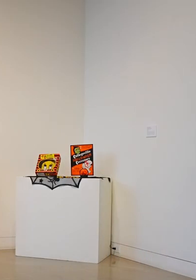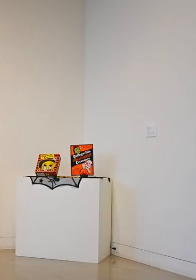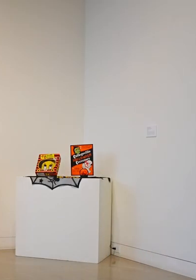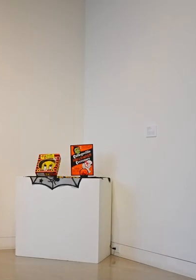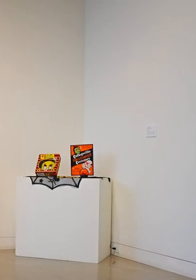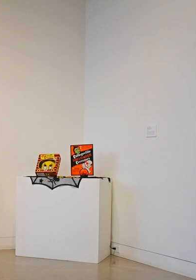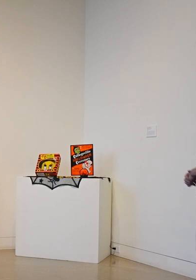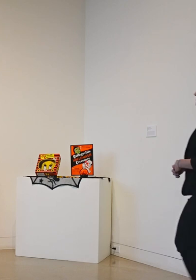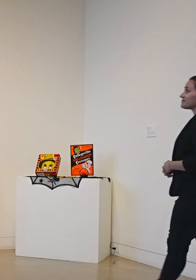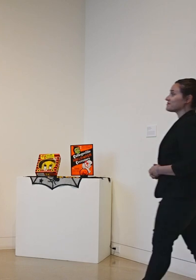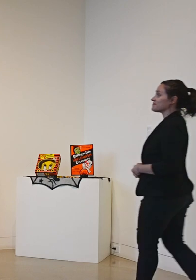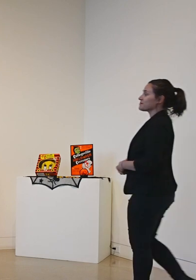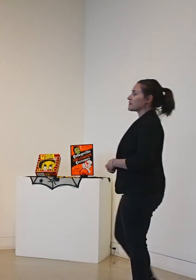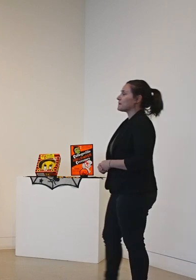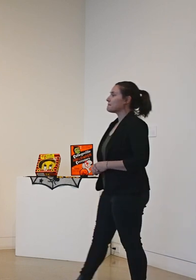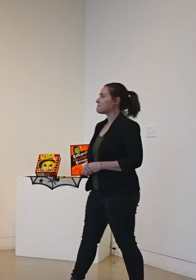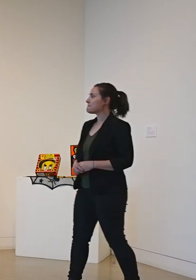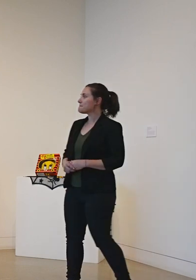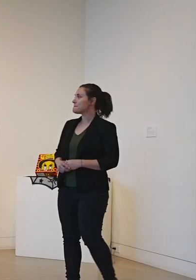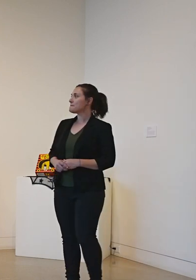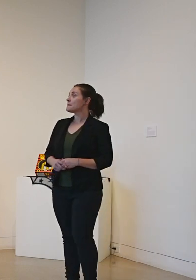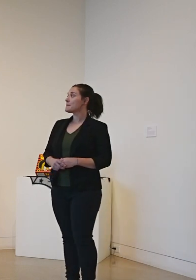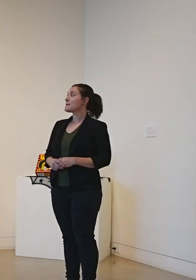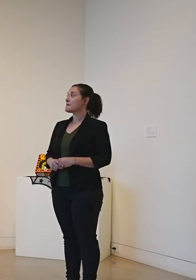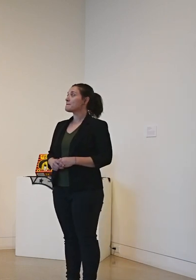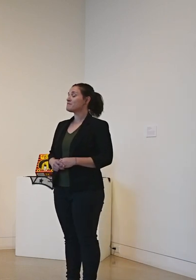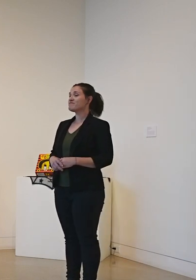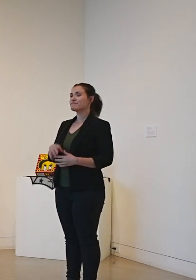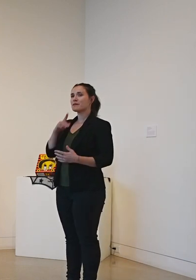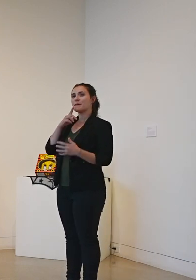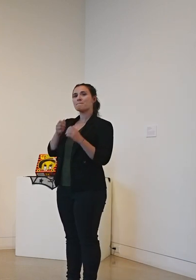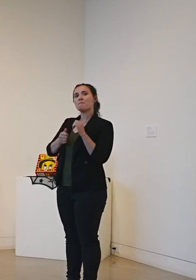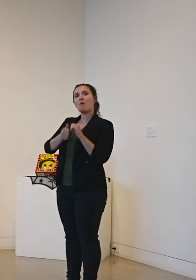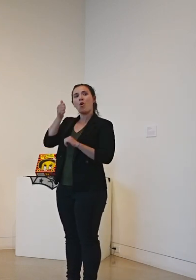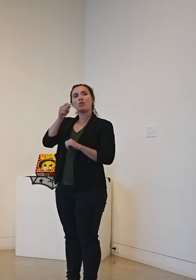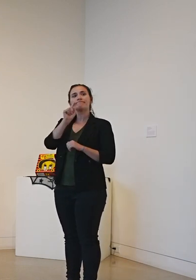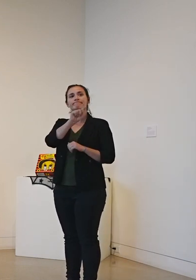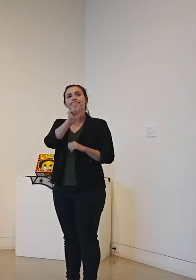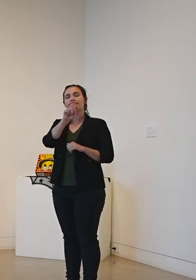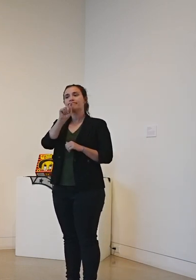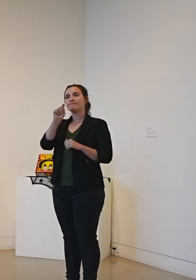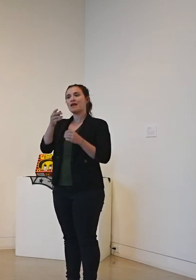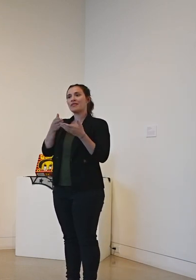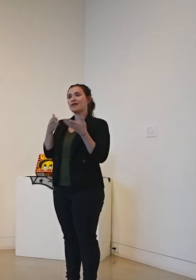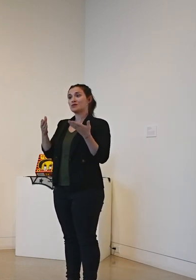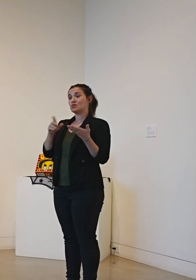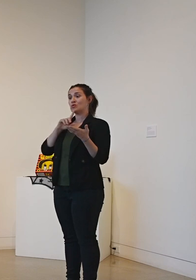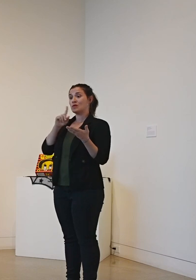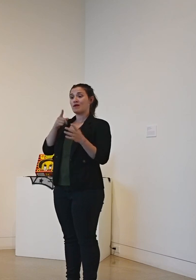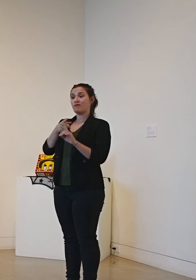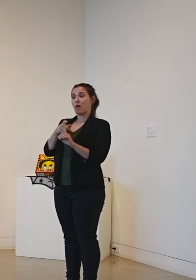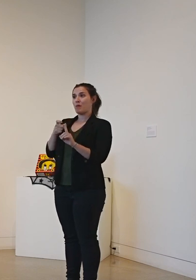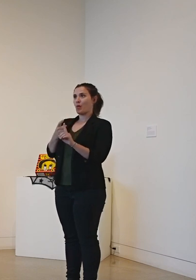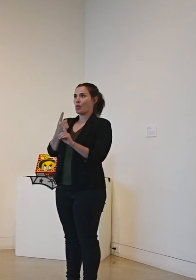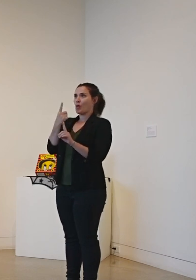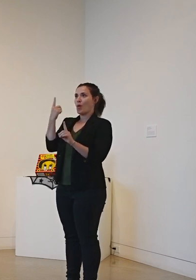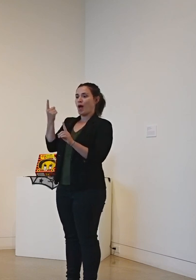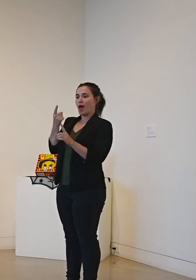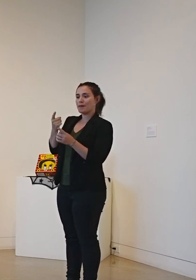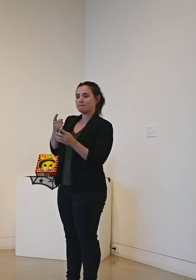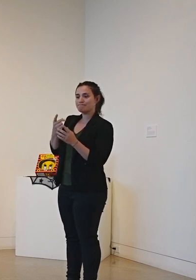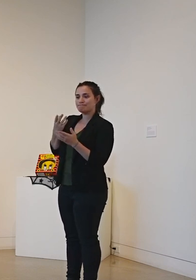most of these is from one piece that I had or found